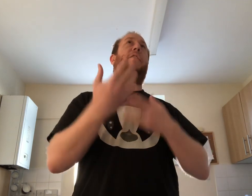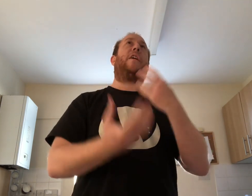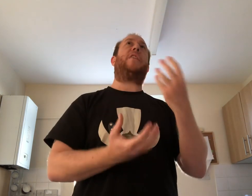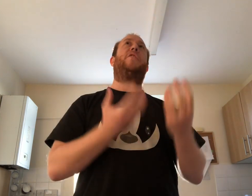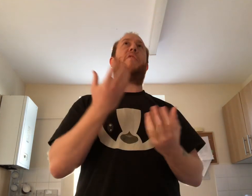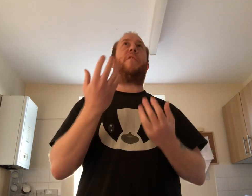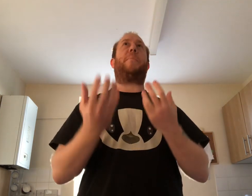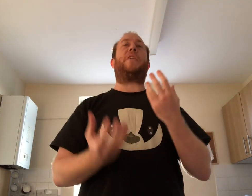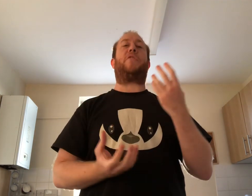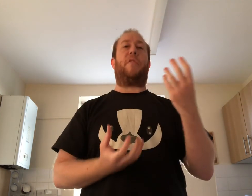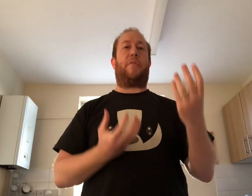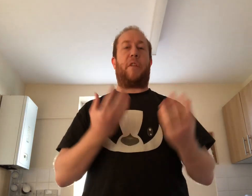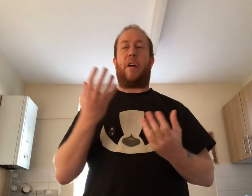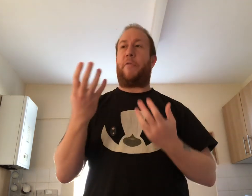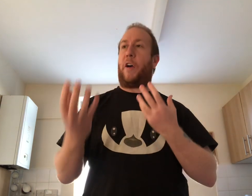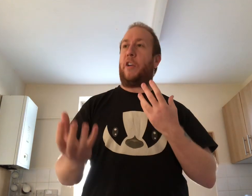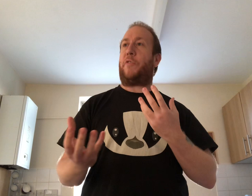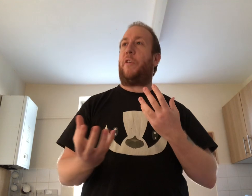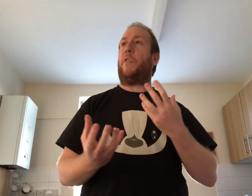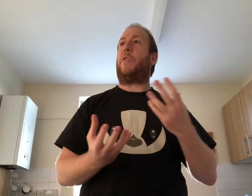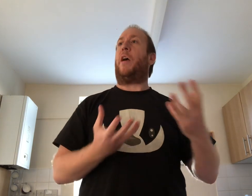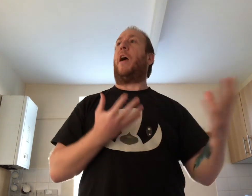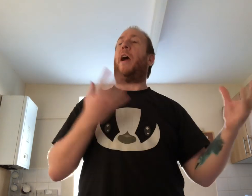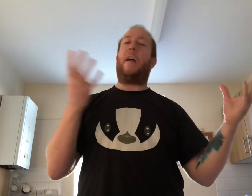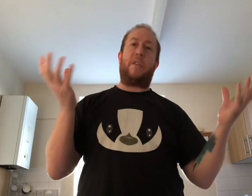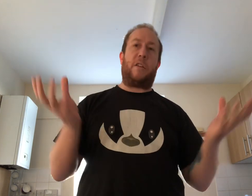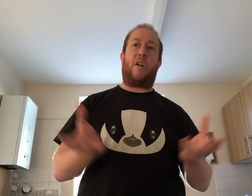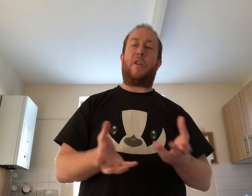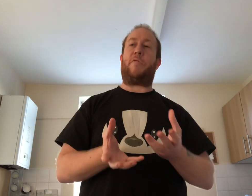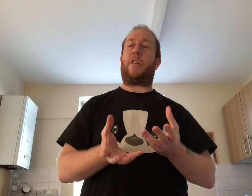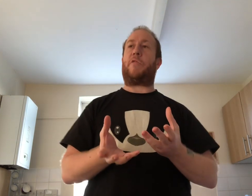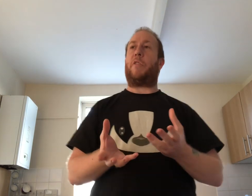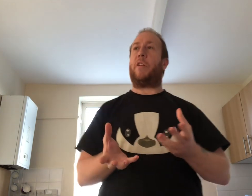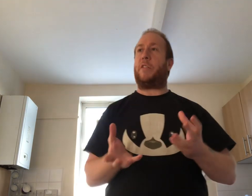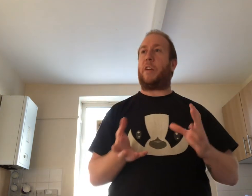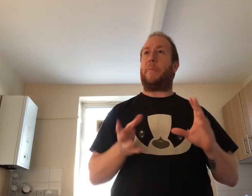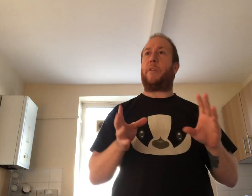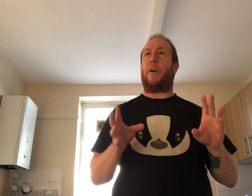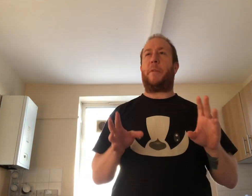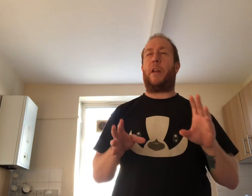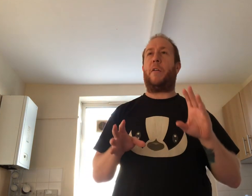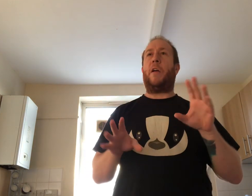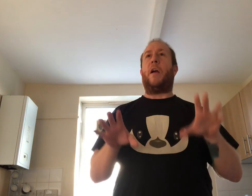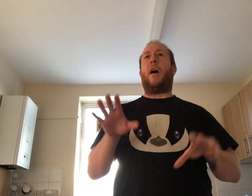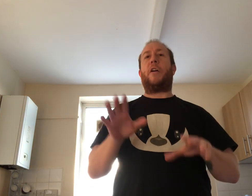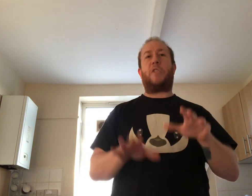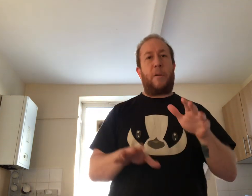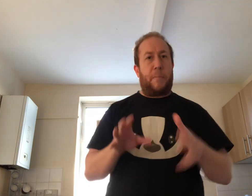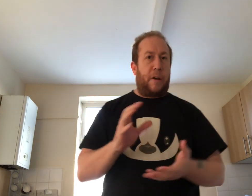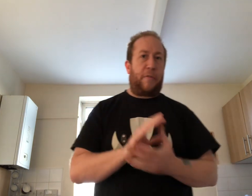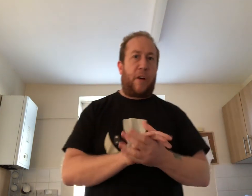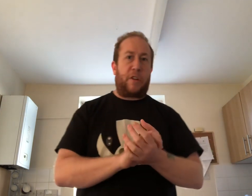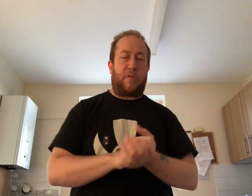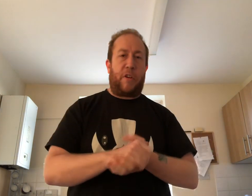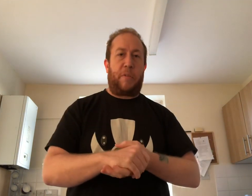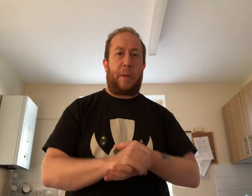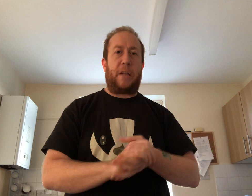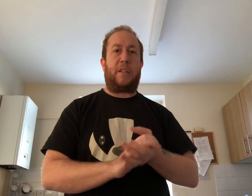think it's sort of a mixture of like fast food and a nice restaurant at the same time you know I don't mind fast food places